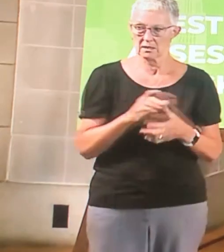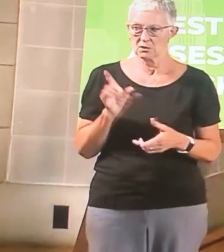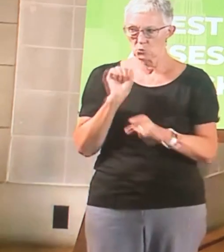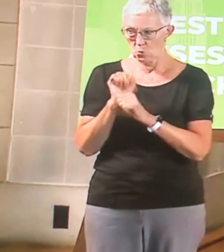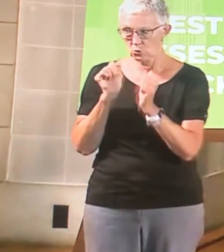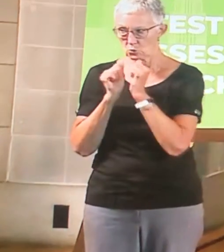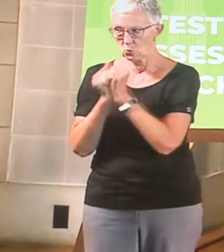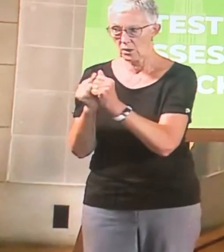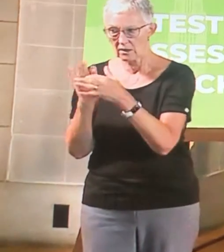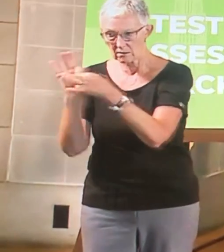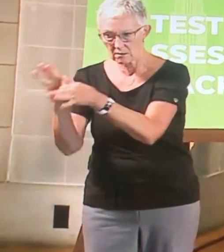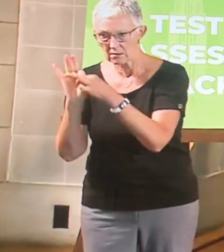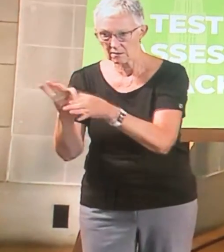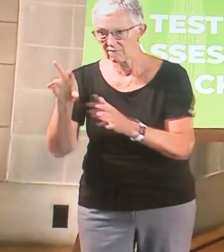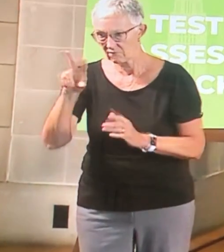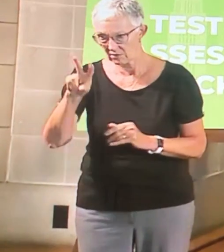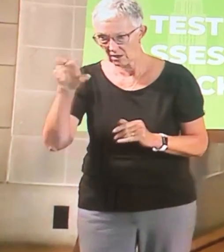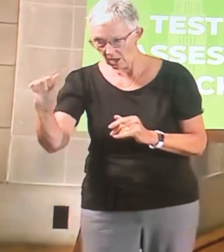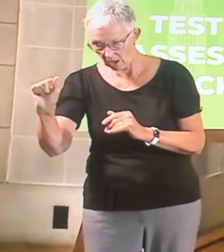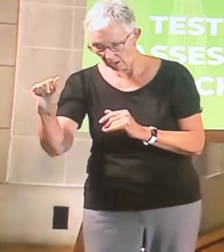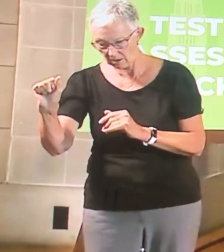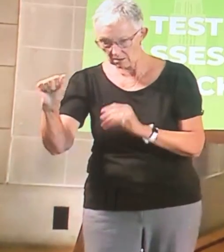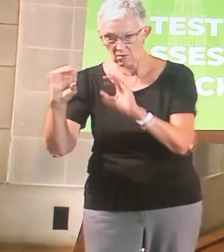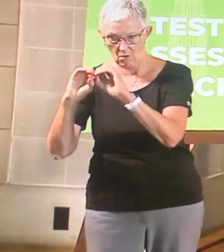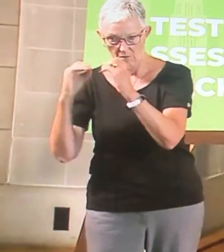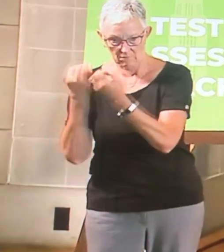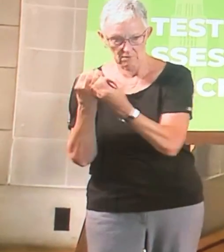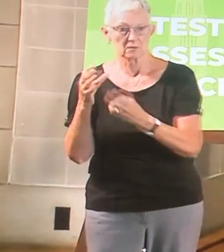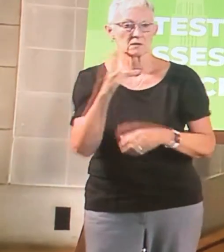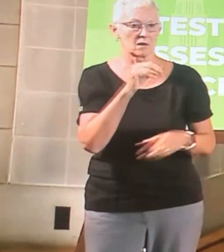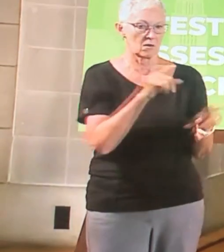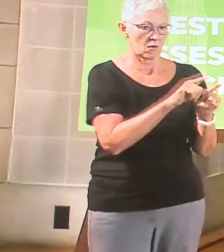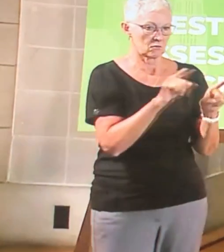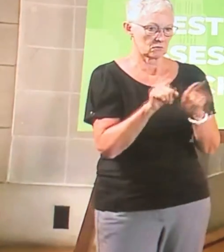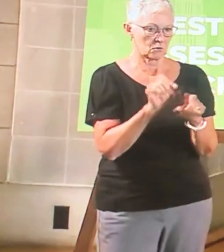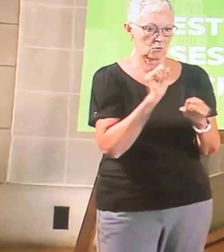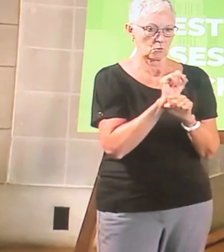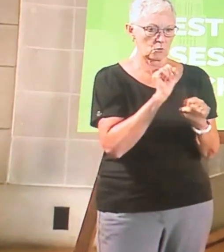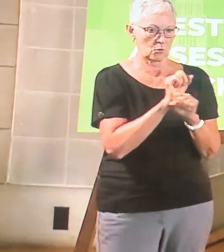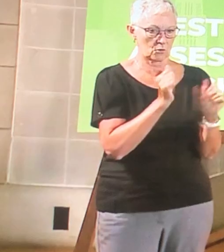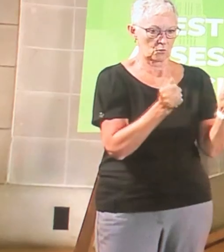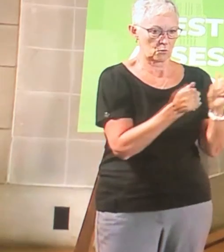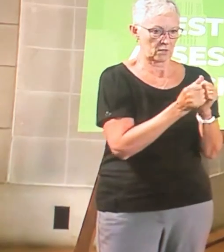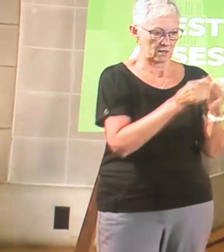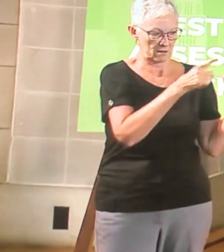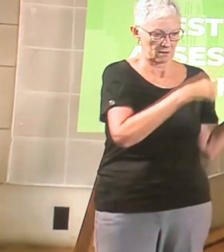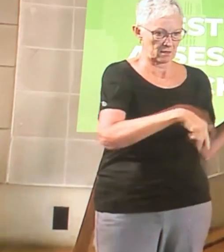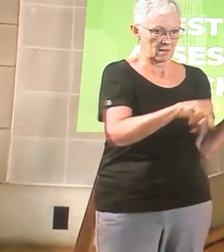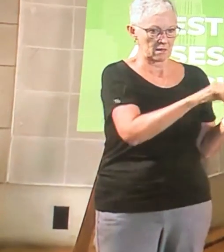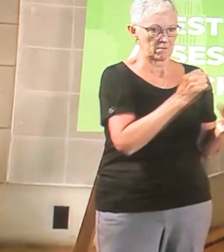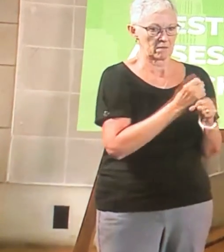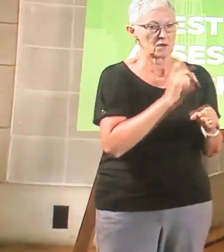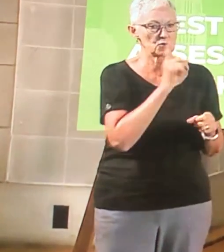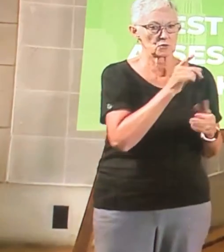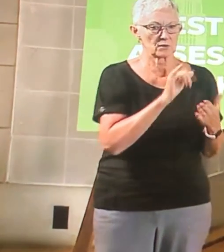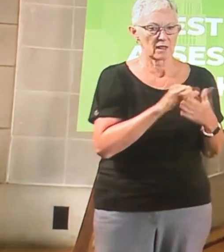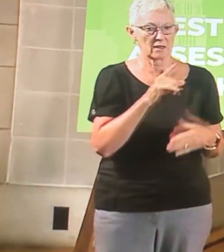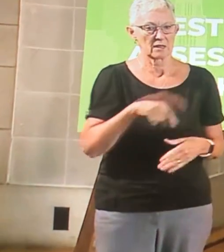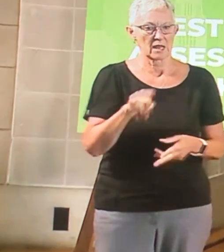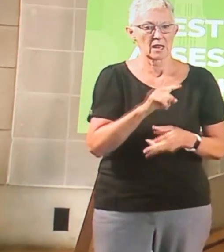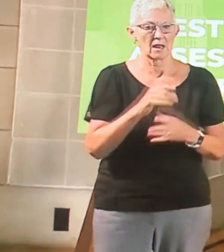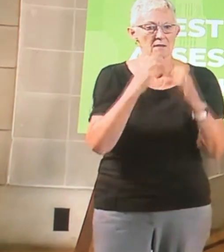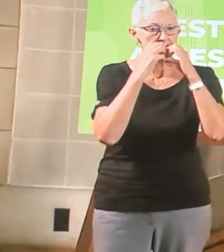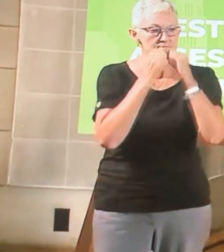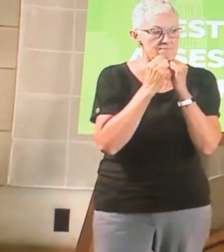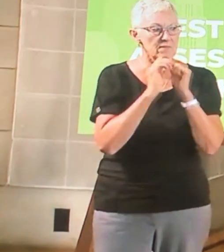be able to manage the injuries that he has received and of course continues to make sure that they work to continue to keep the family they've